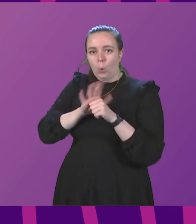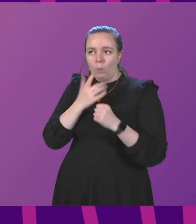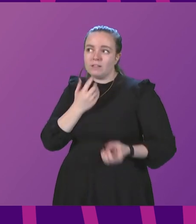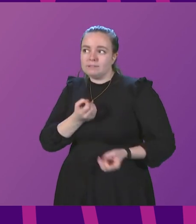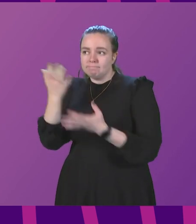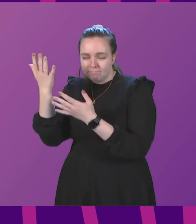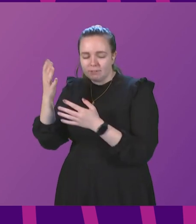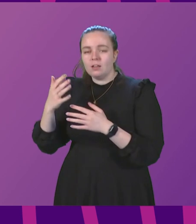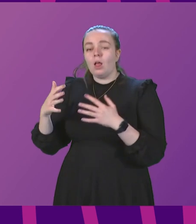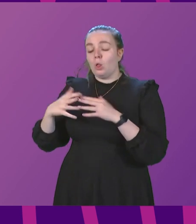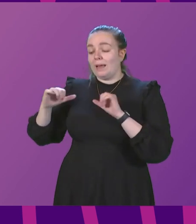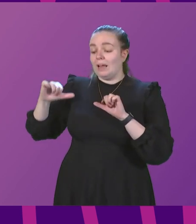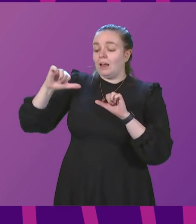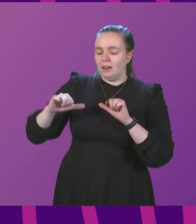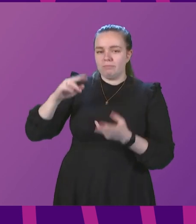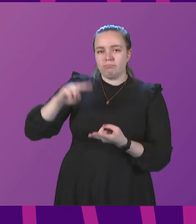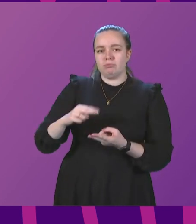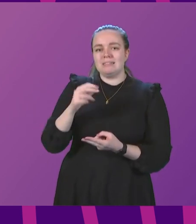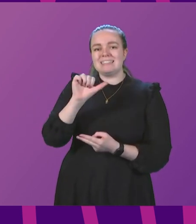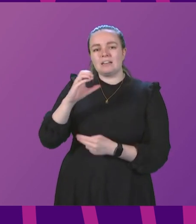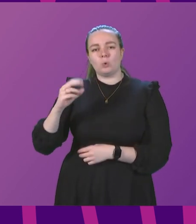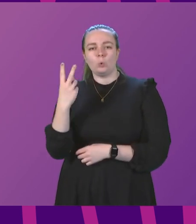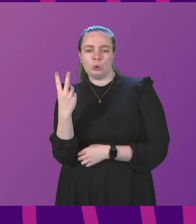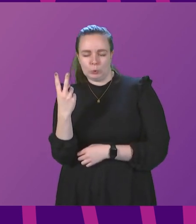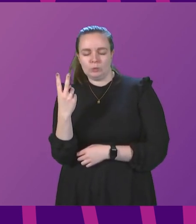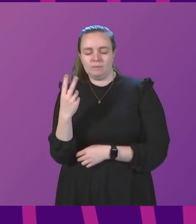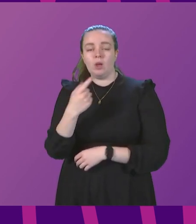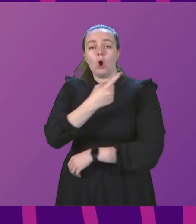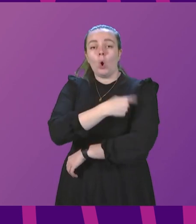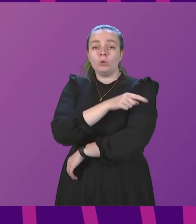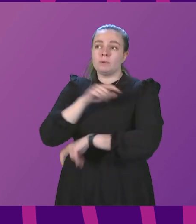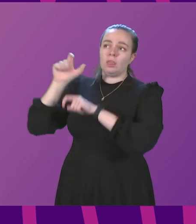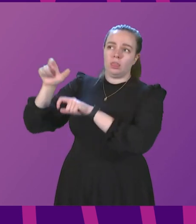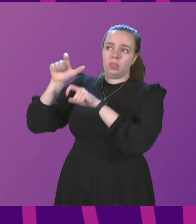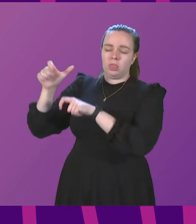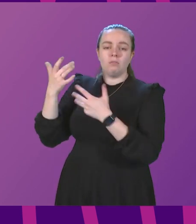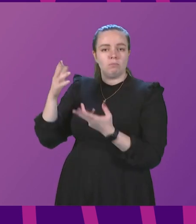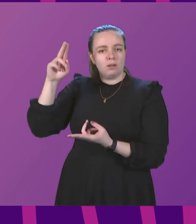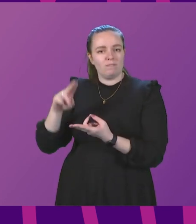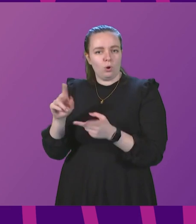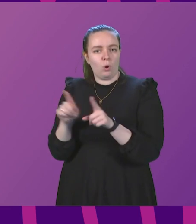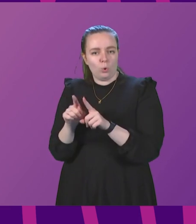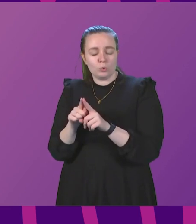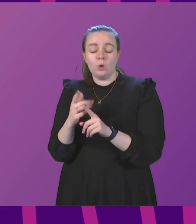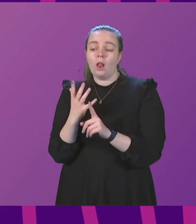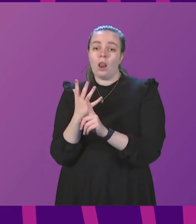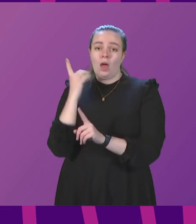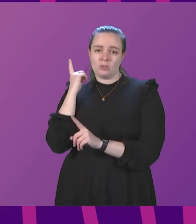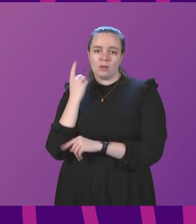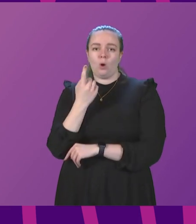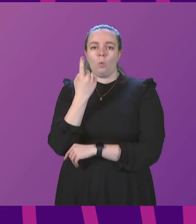following week, this was down to 602. Hospital occupancy has also fallen. This time last week, 1